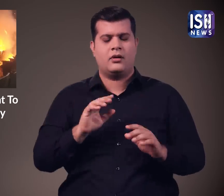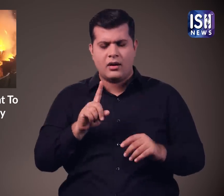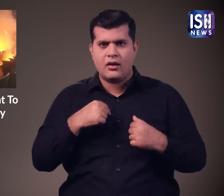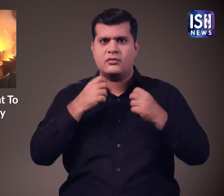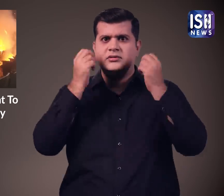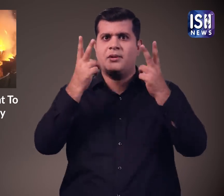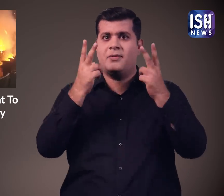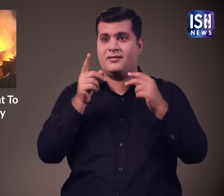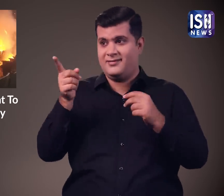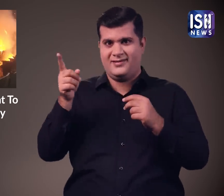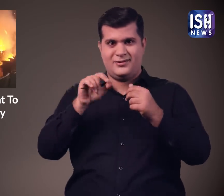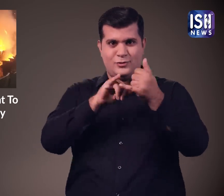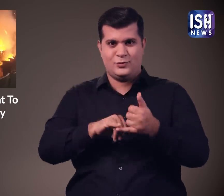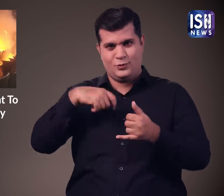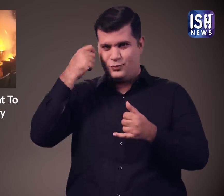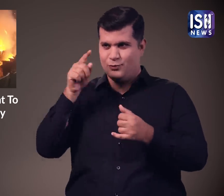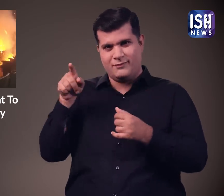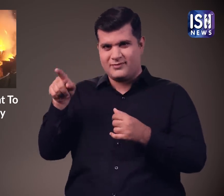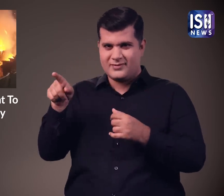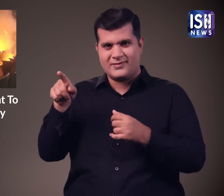In this film, he has a Bollywood co-star.